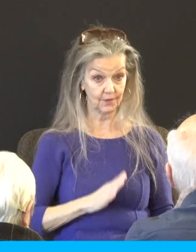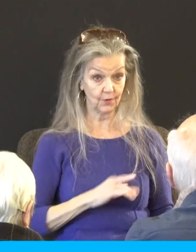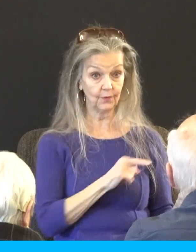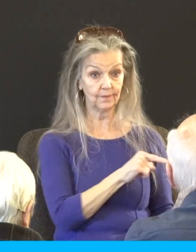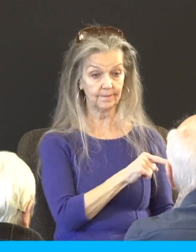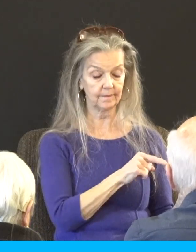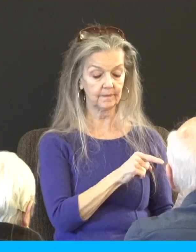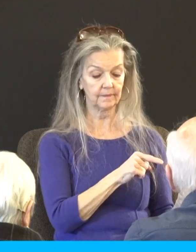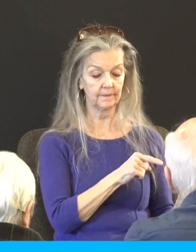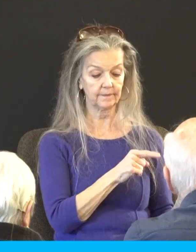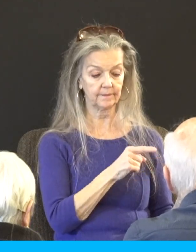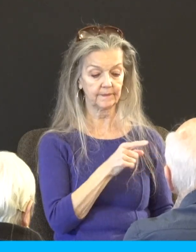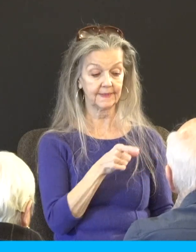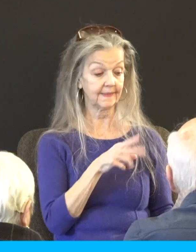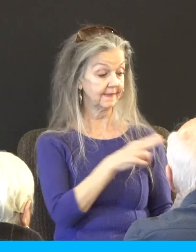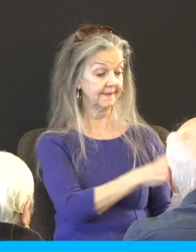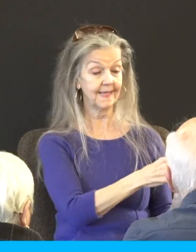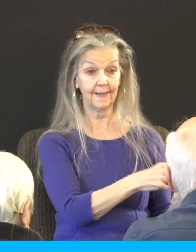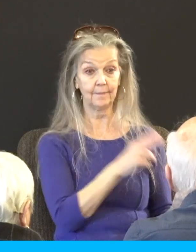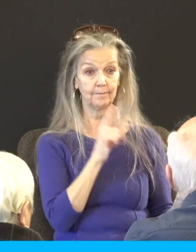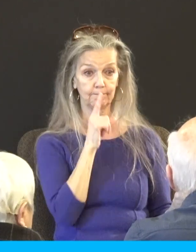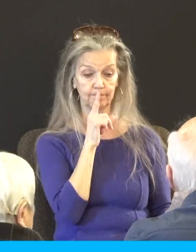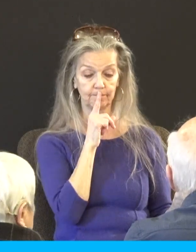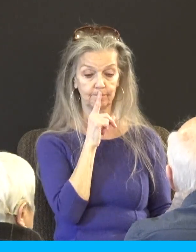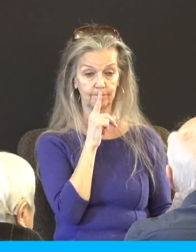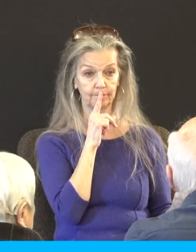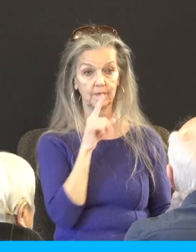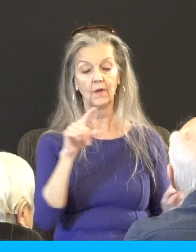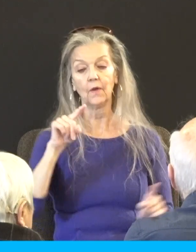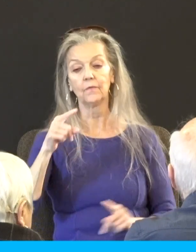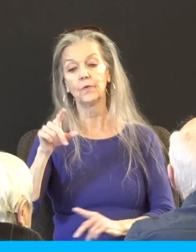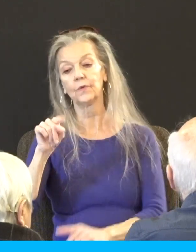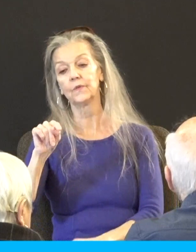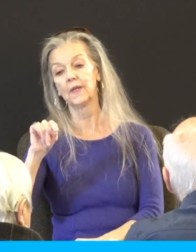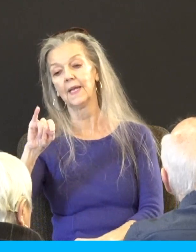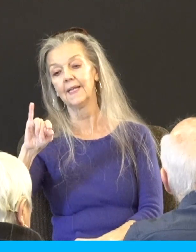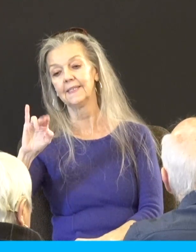there's one place 1st Timothy 3 where if an elder sins